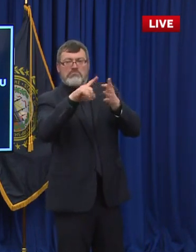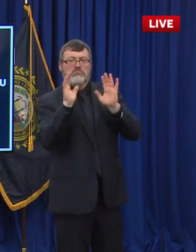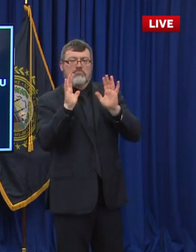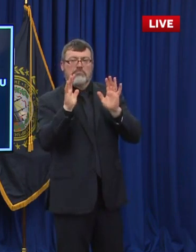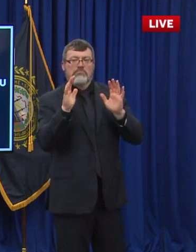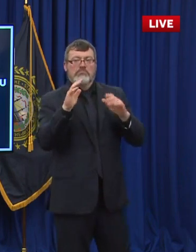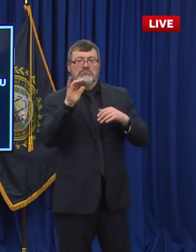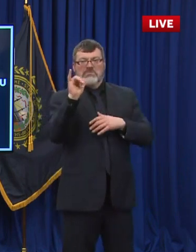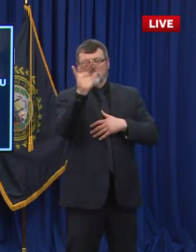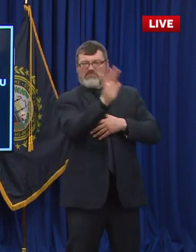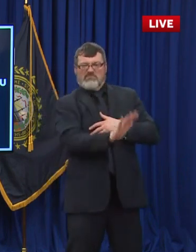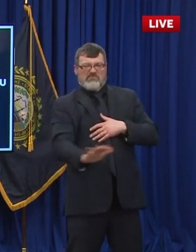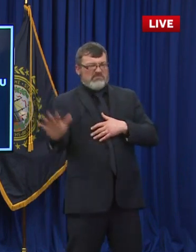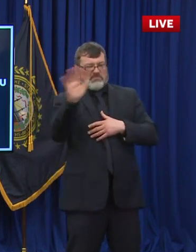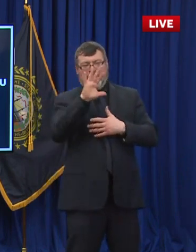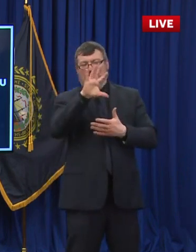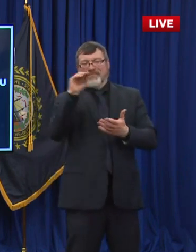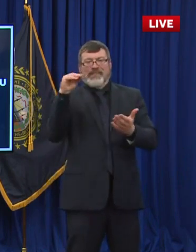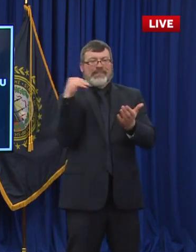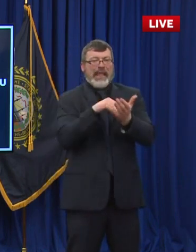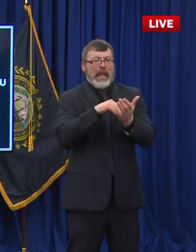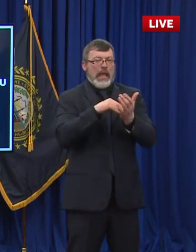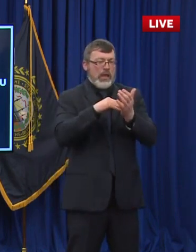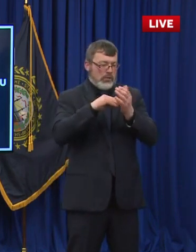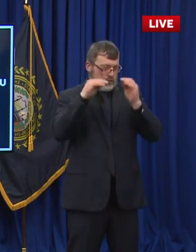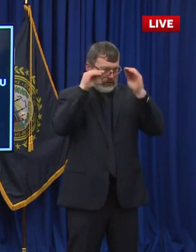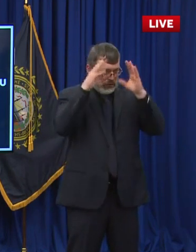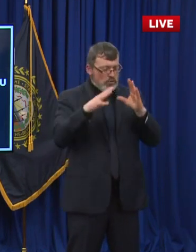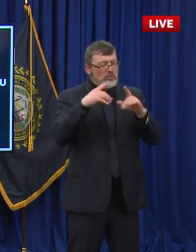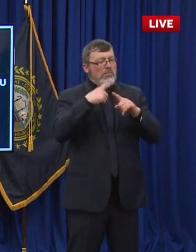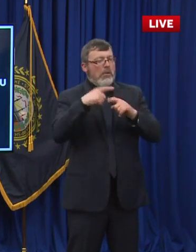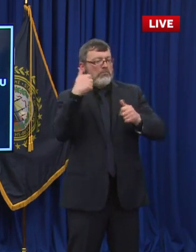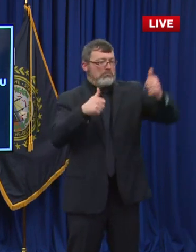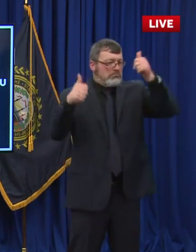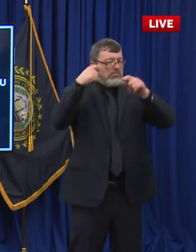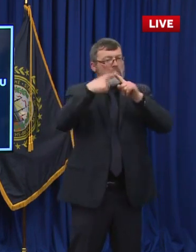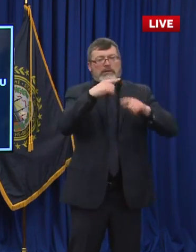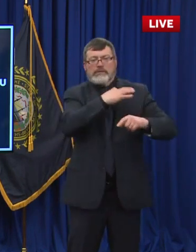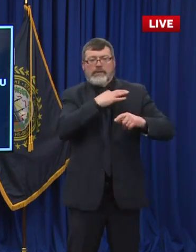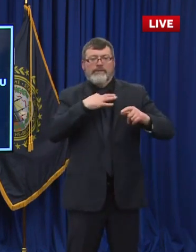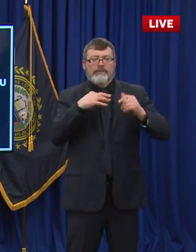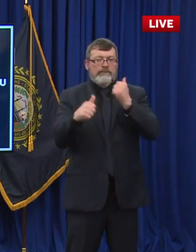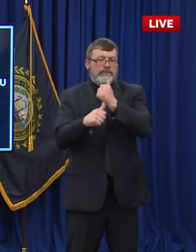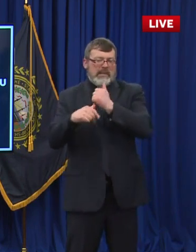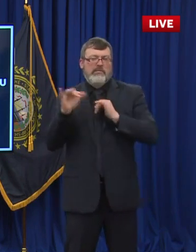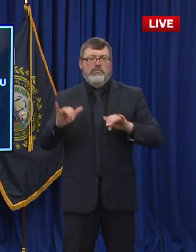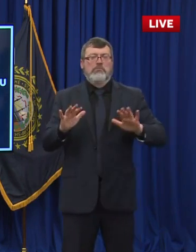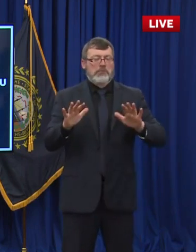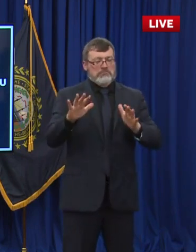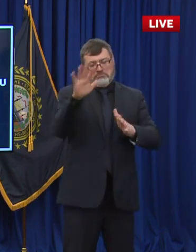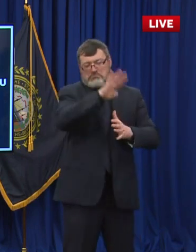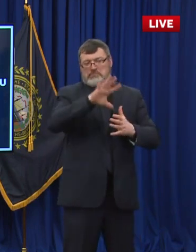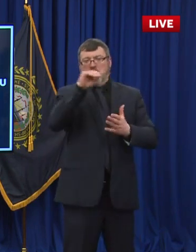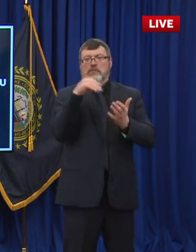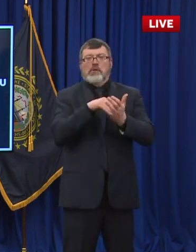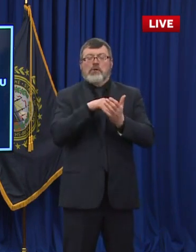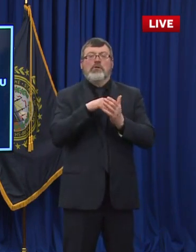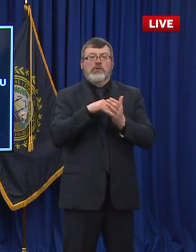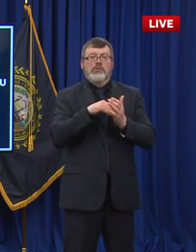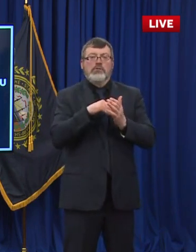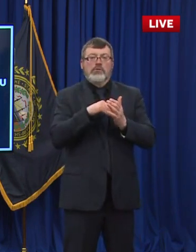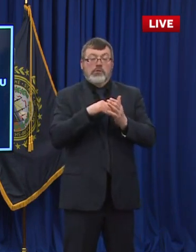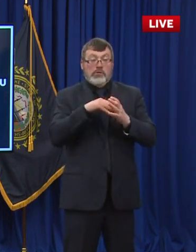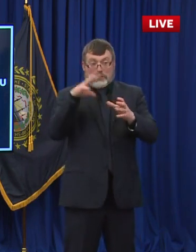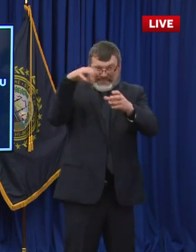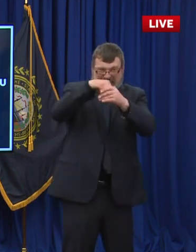administrators, and we'll make sure that group 2A does have covers everybody, not just teachers in the classroom,